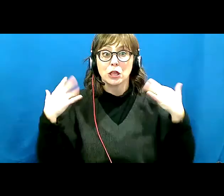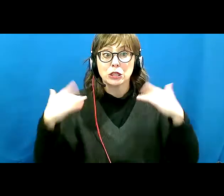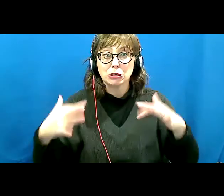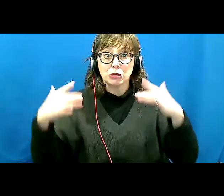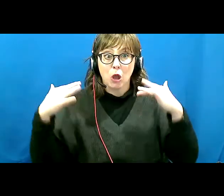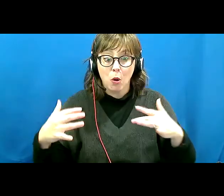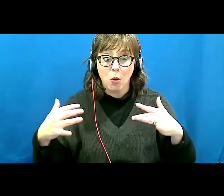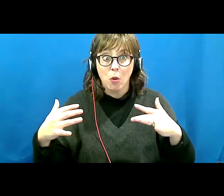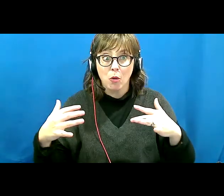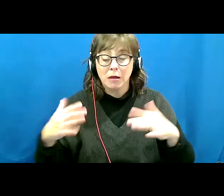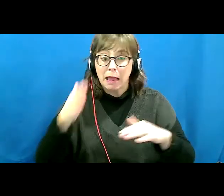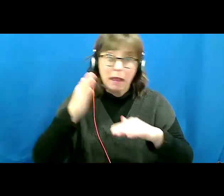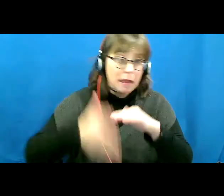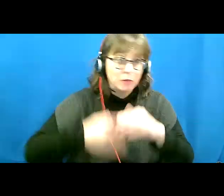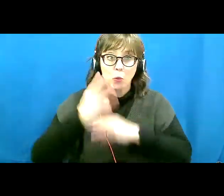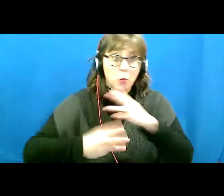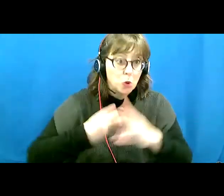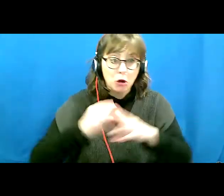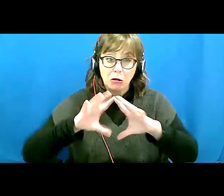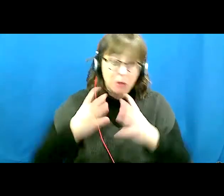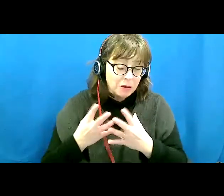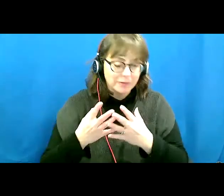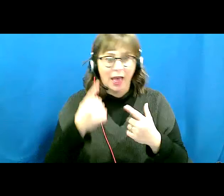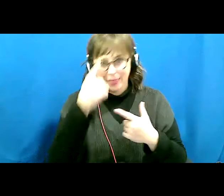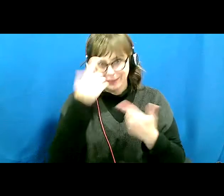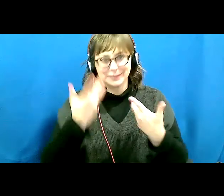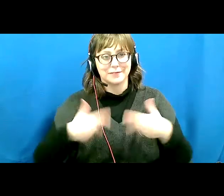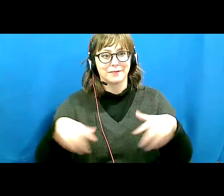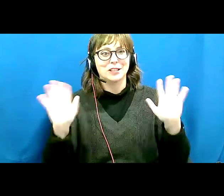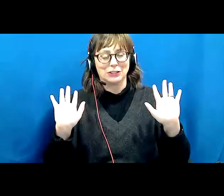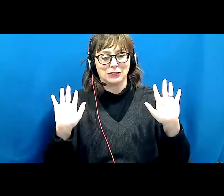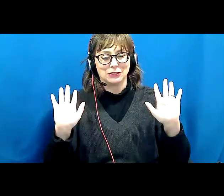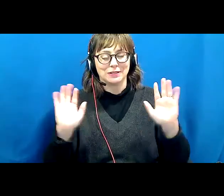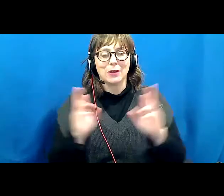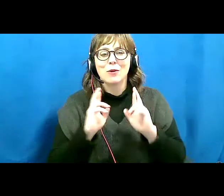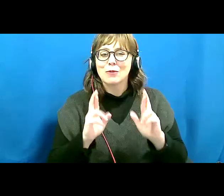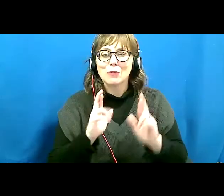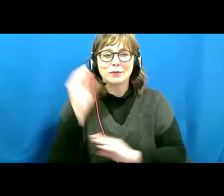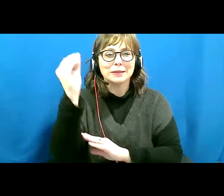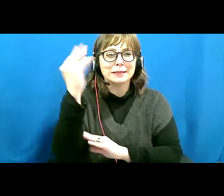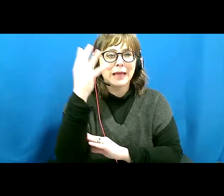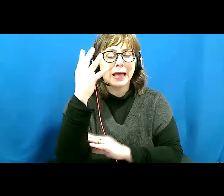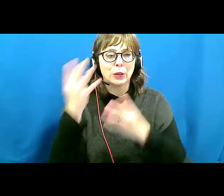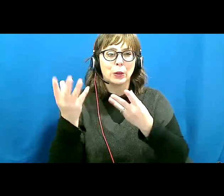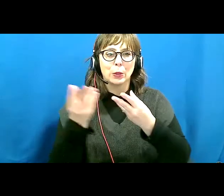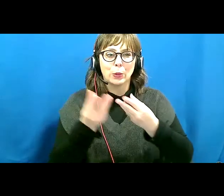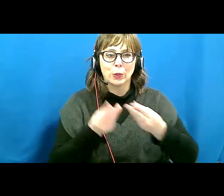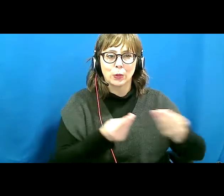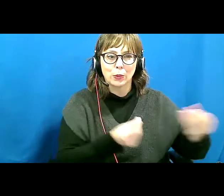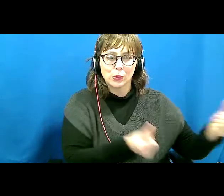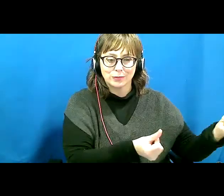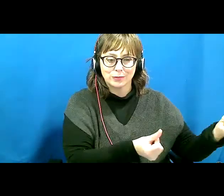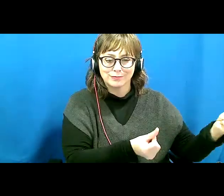over. We shall see. Hopefully the sun will be out and eat up all that snow in the next few days.